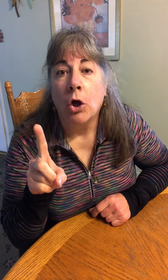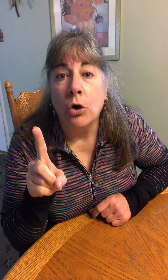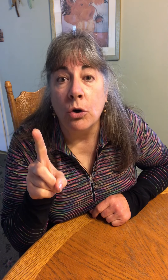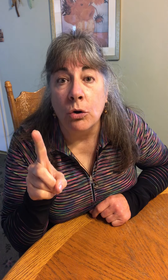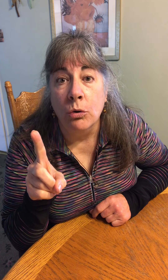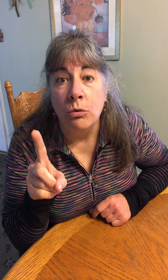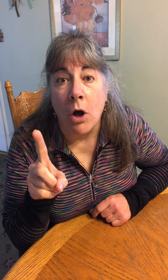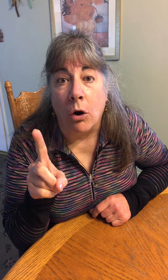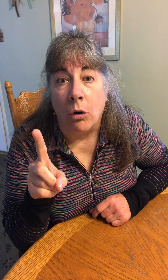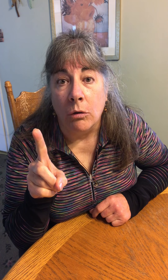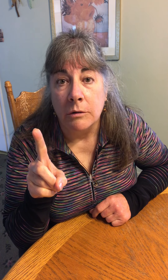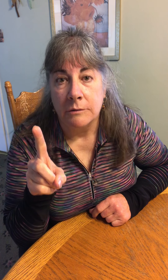Uno.